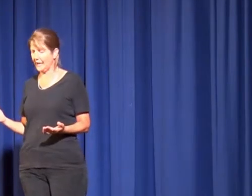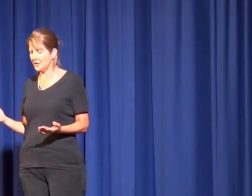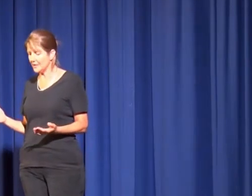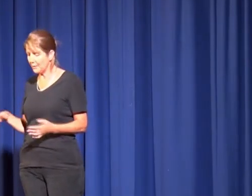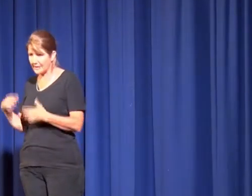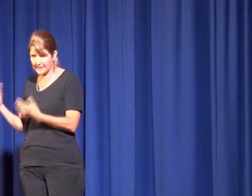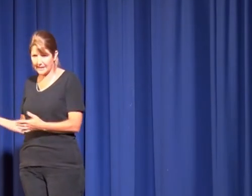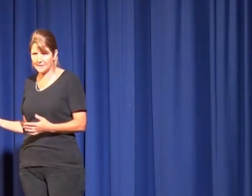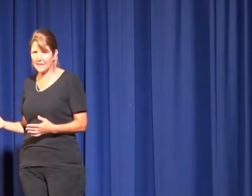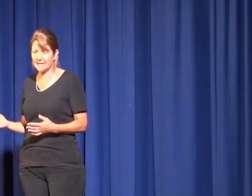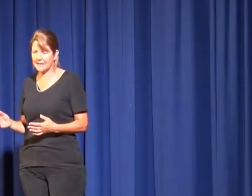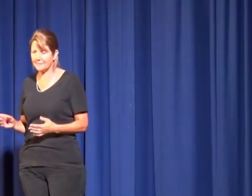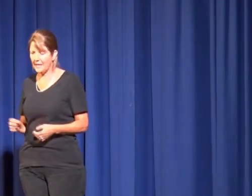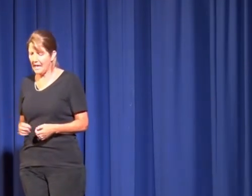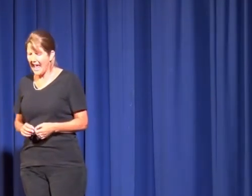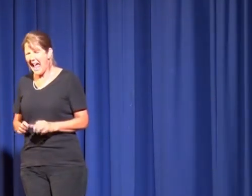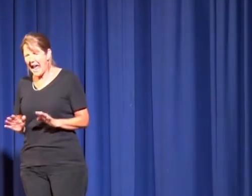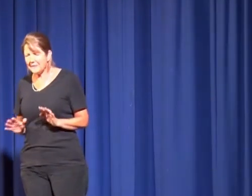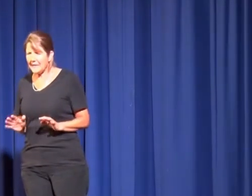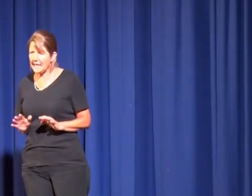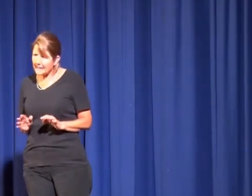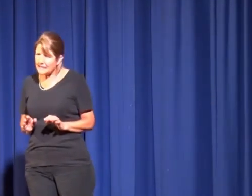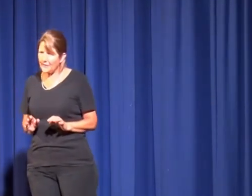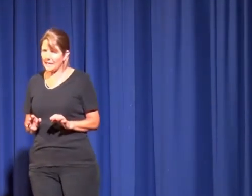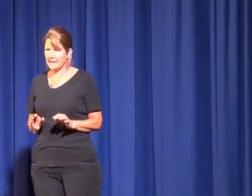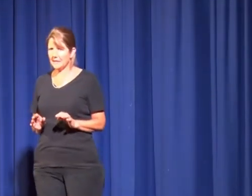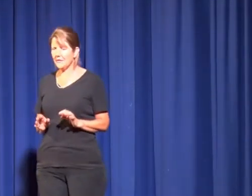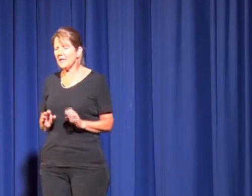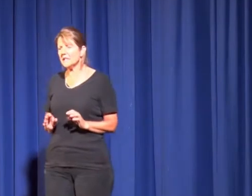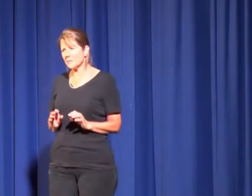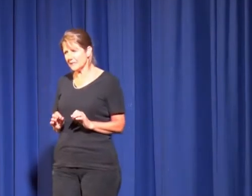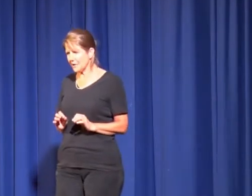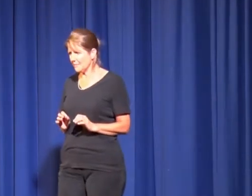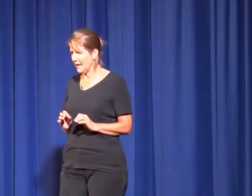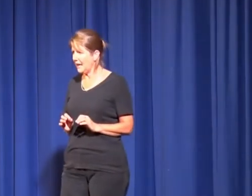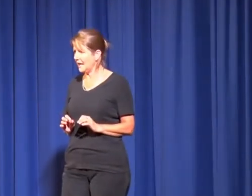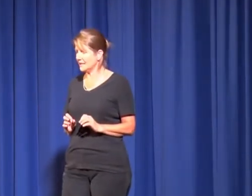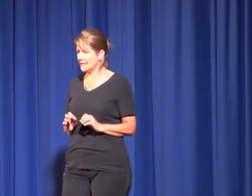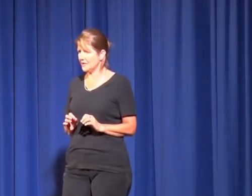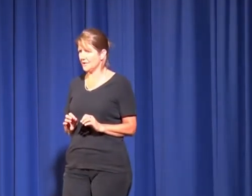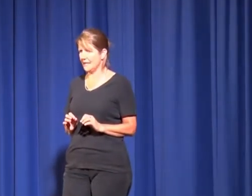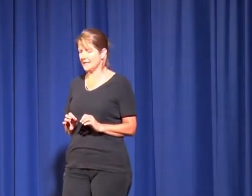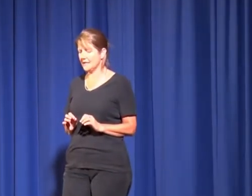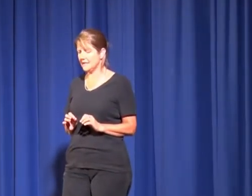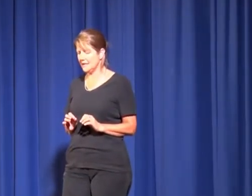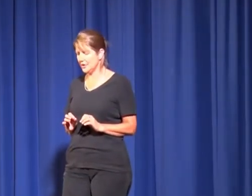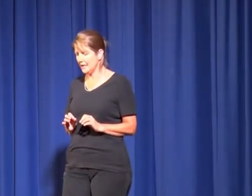occasions when I'd stayed at Vicky's house. And Vicky hinted that things were sometimes hard at Deidre's house, that Deidre,